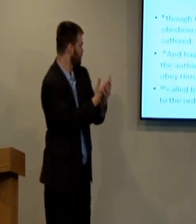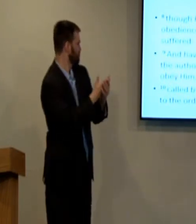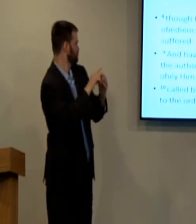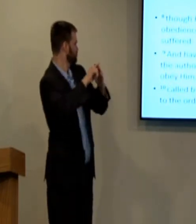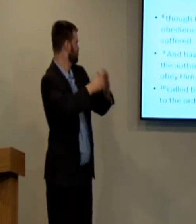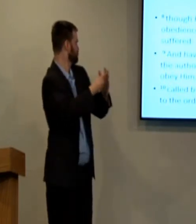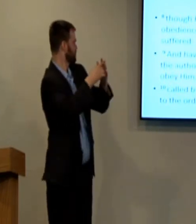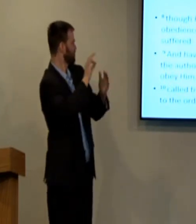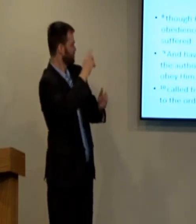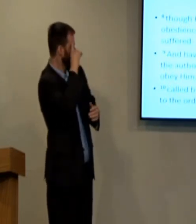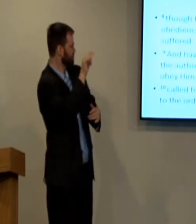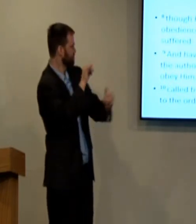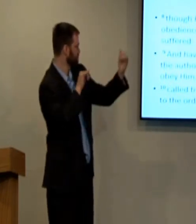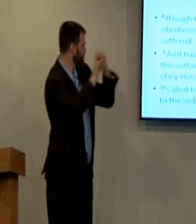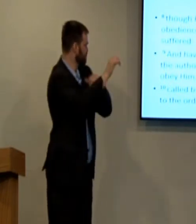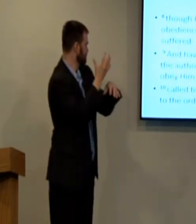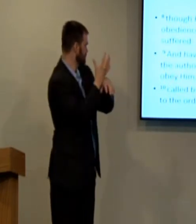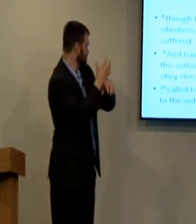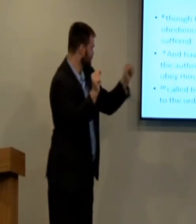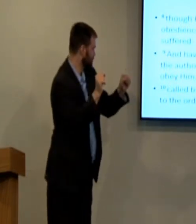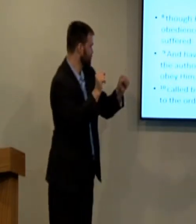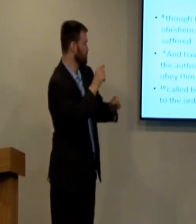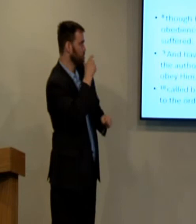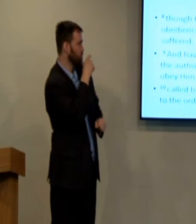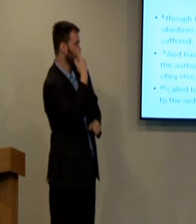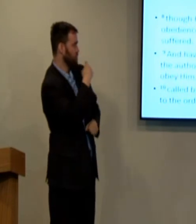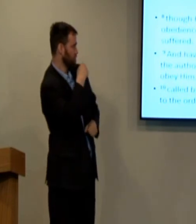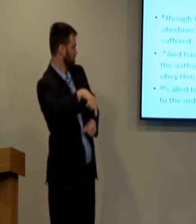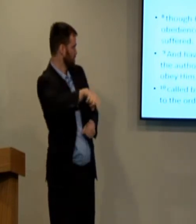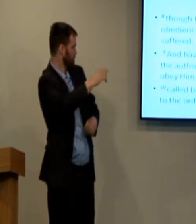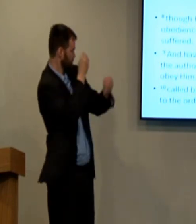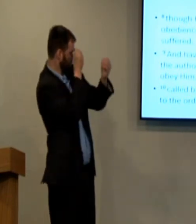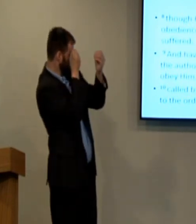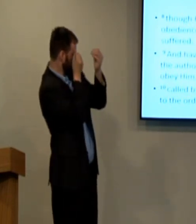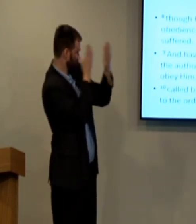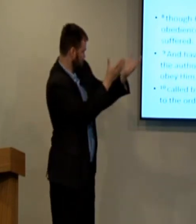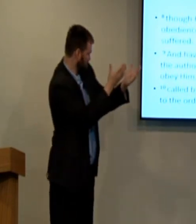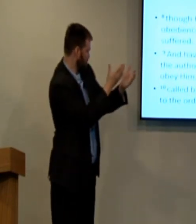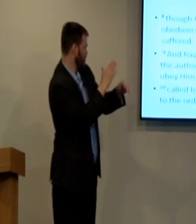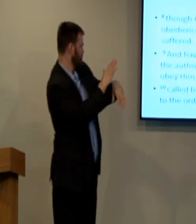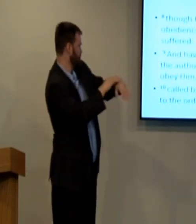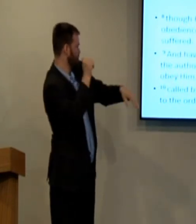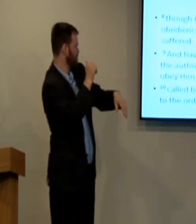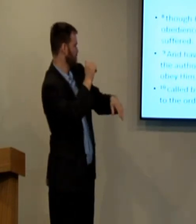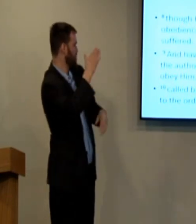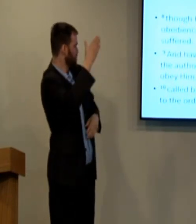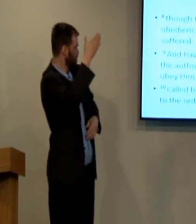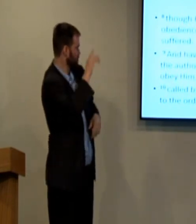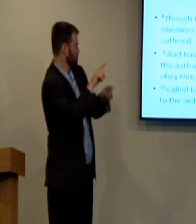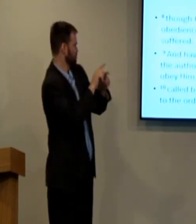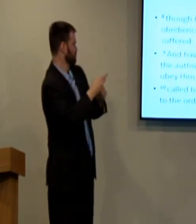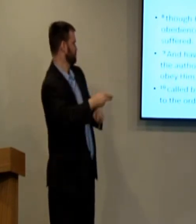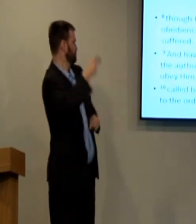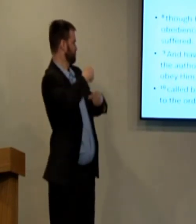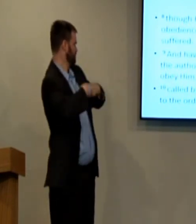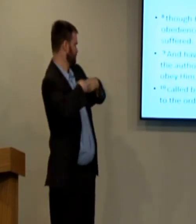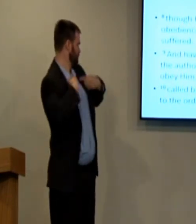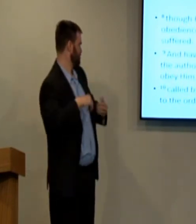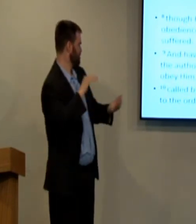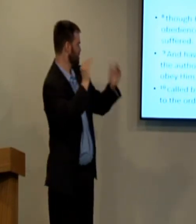he became the author of eternal salvation to all who obey him. Called by God